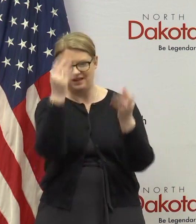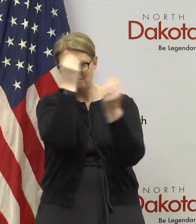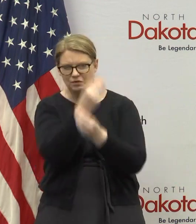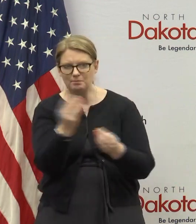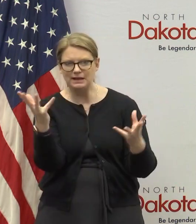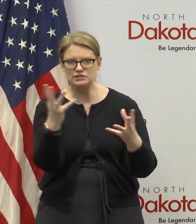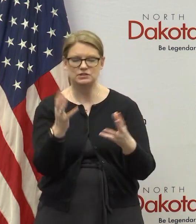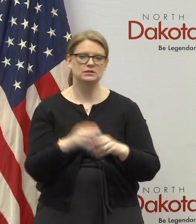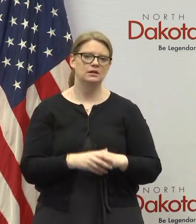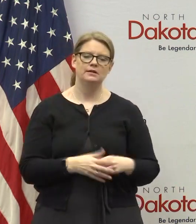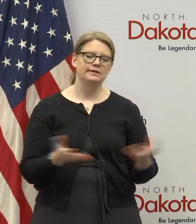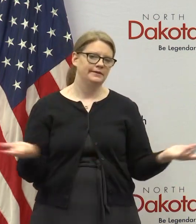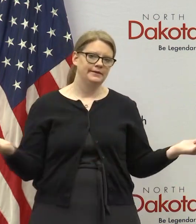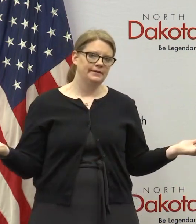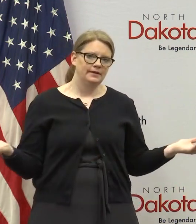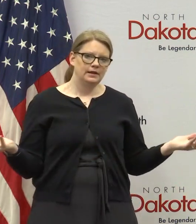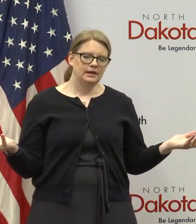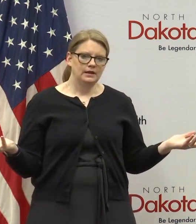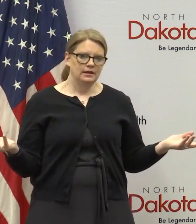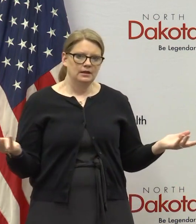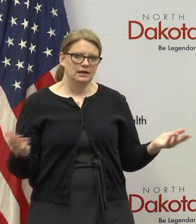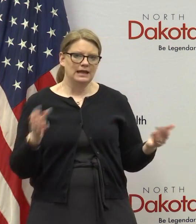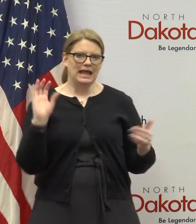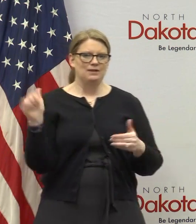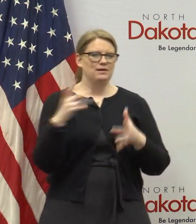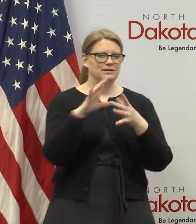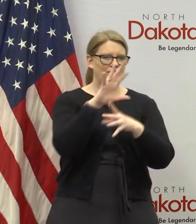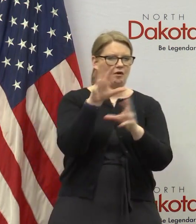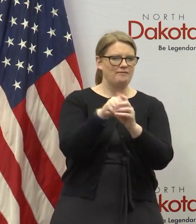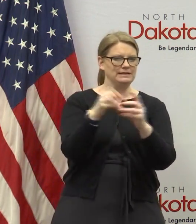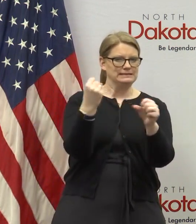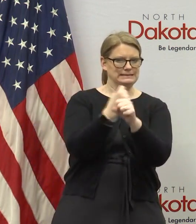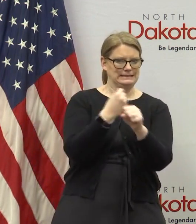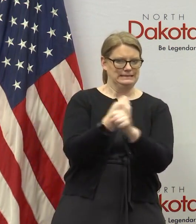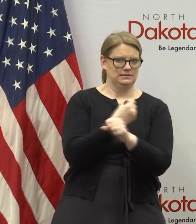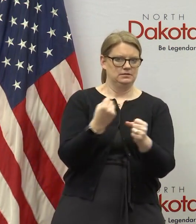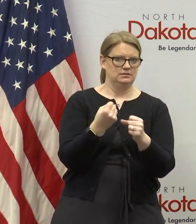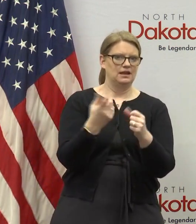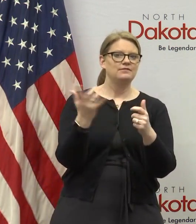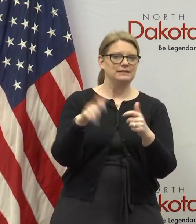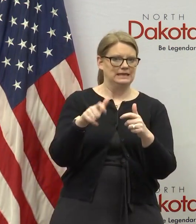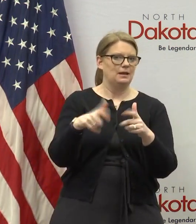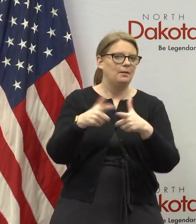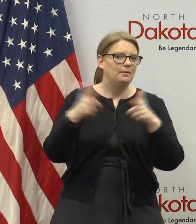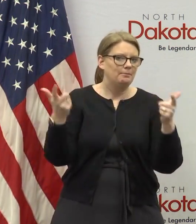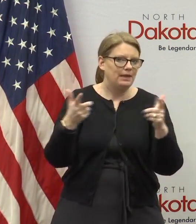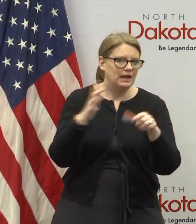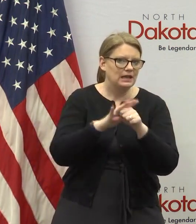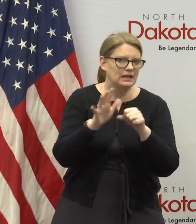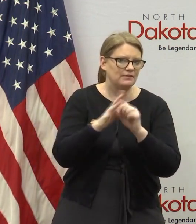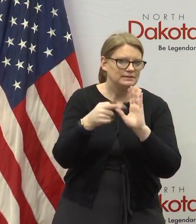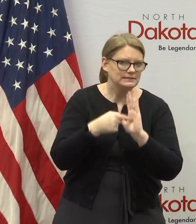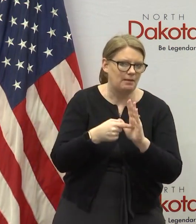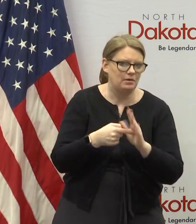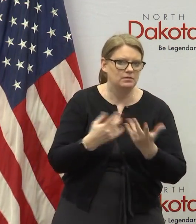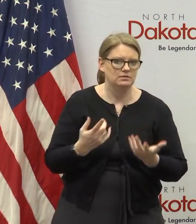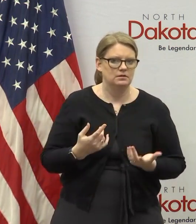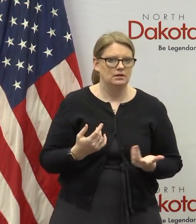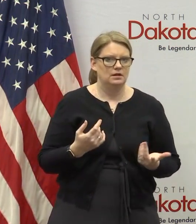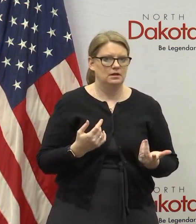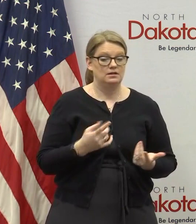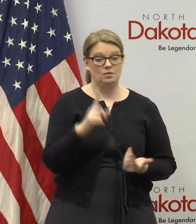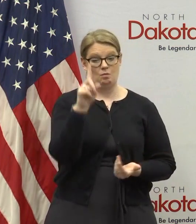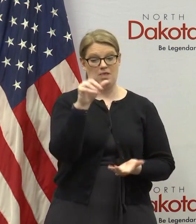anyone that's been you know involved in statistics understands that you got to have a large enough sample to be statistically significant and one thousand